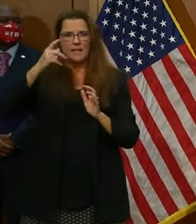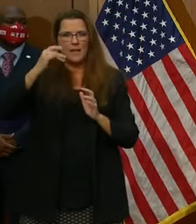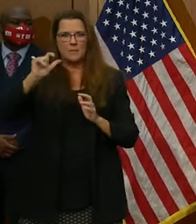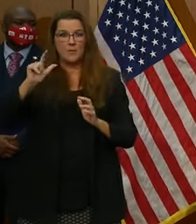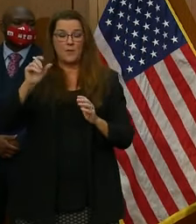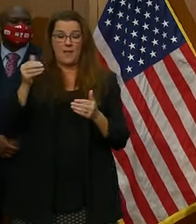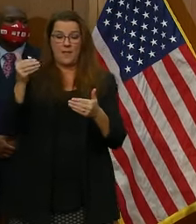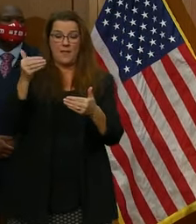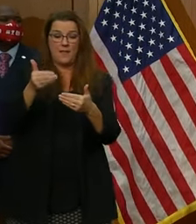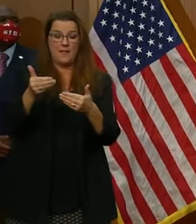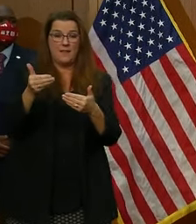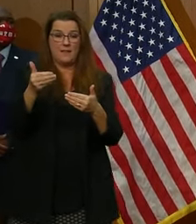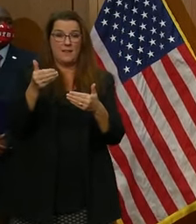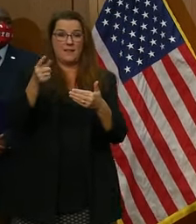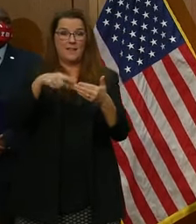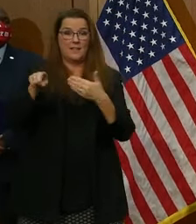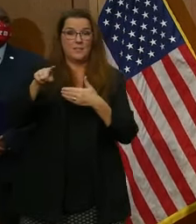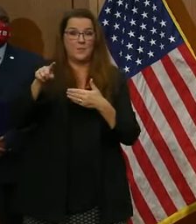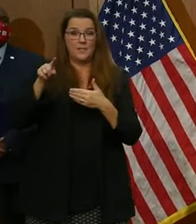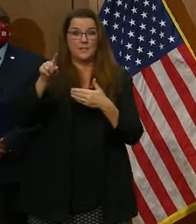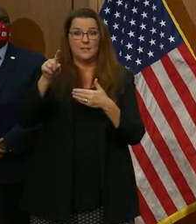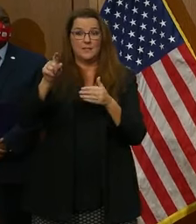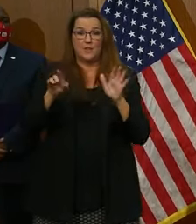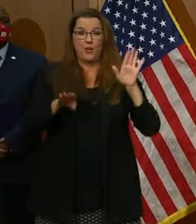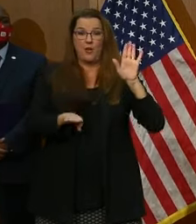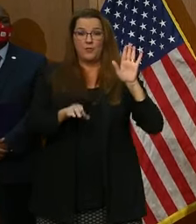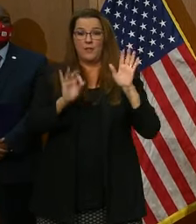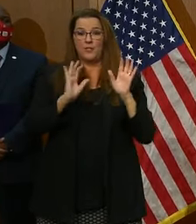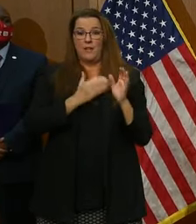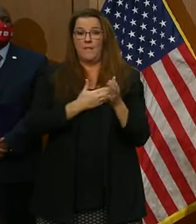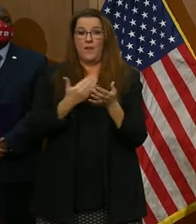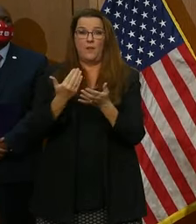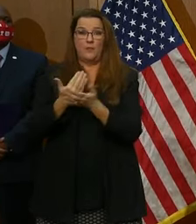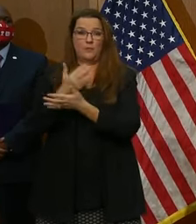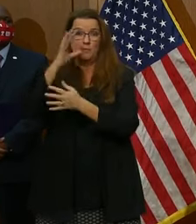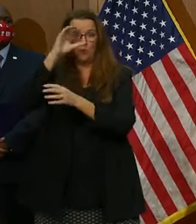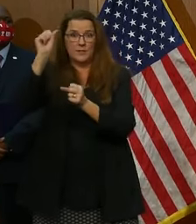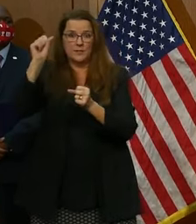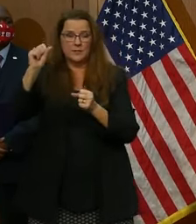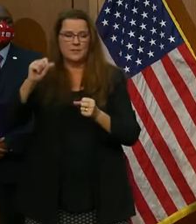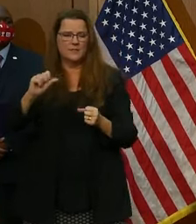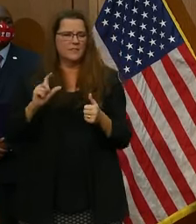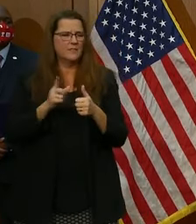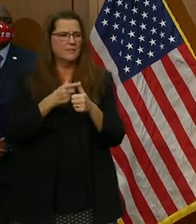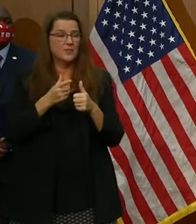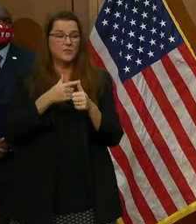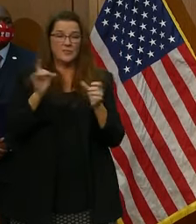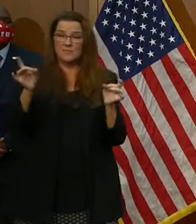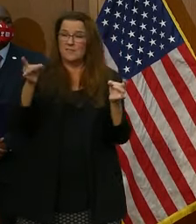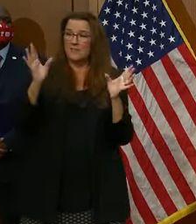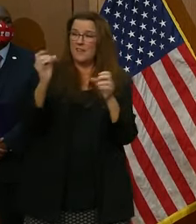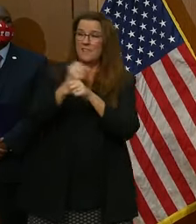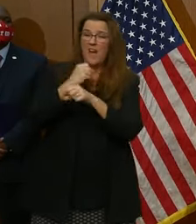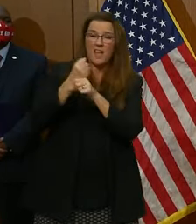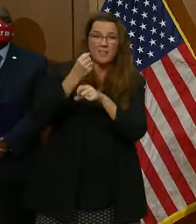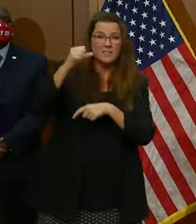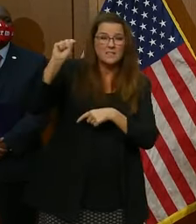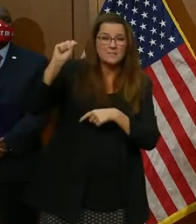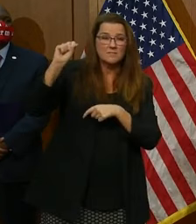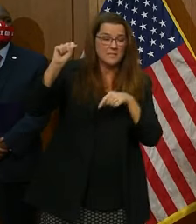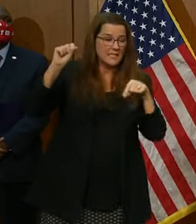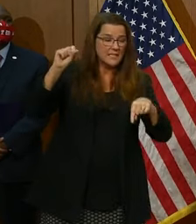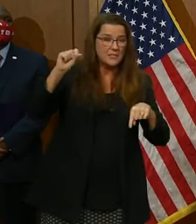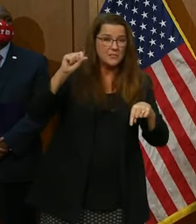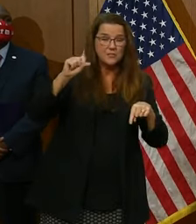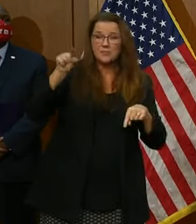of our new president. Let me start by saying violence has no place here or in